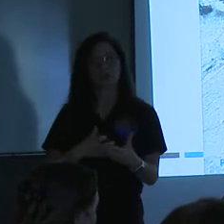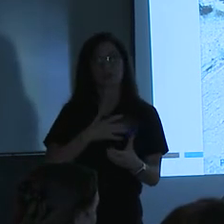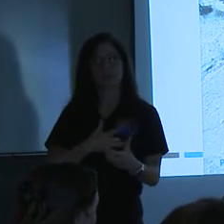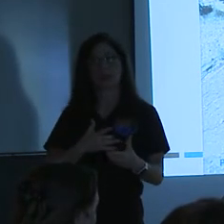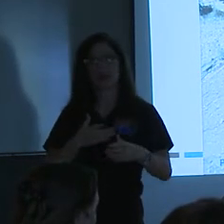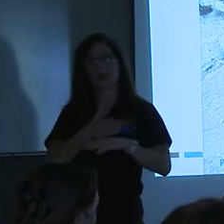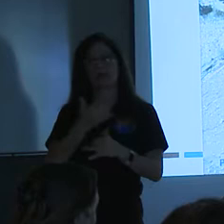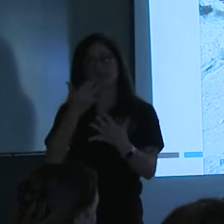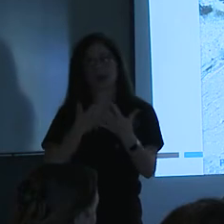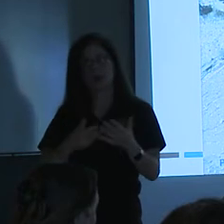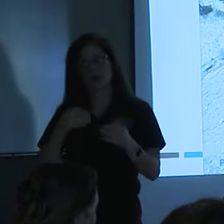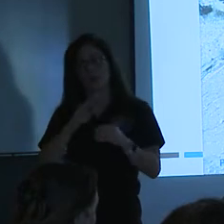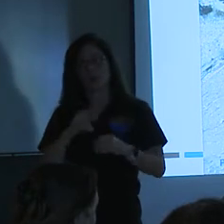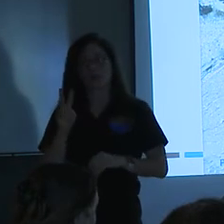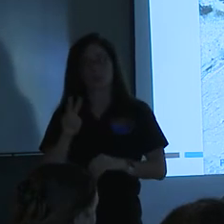So it can double.